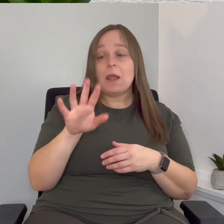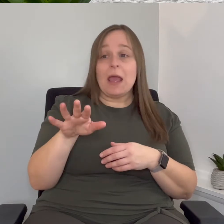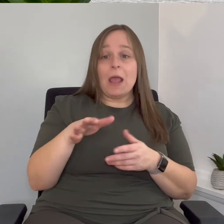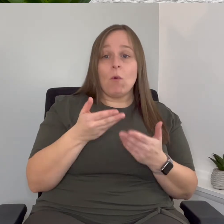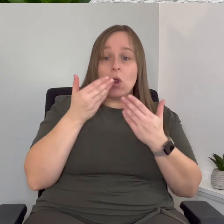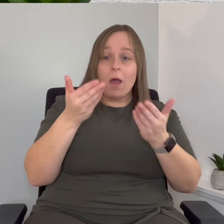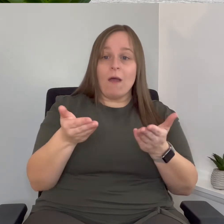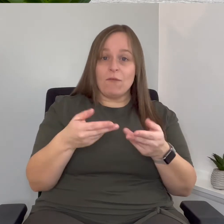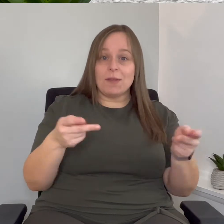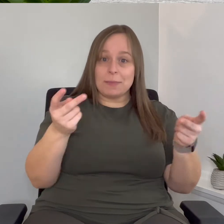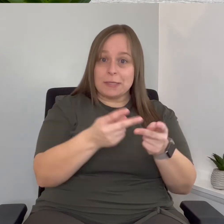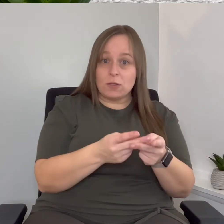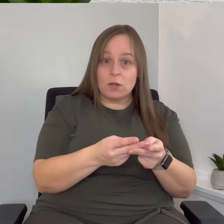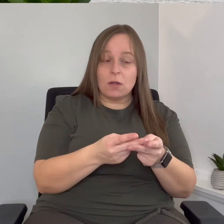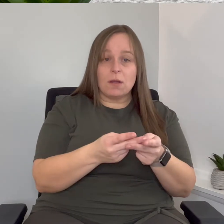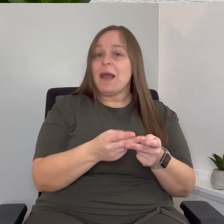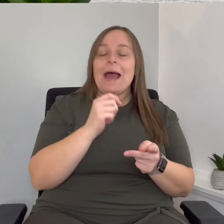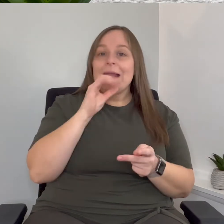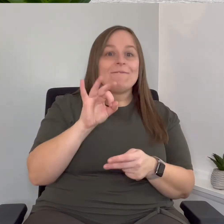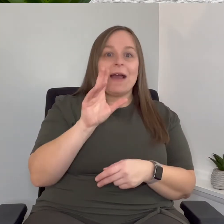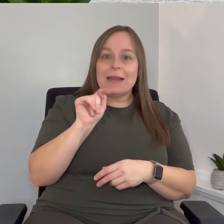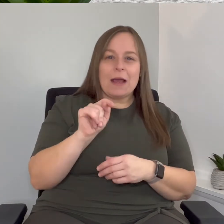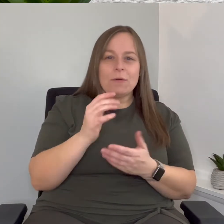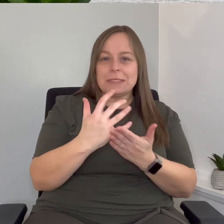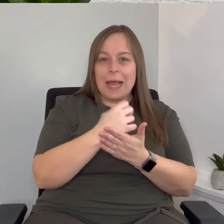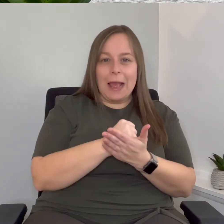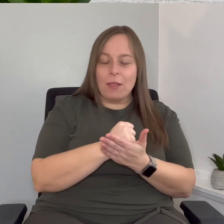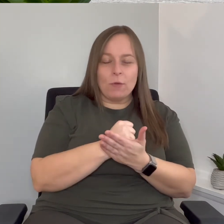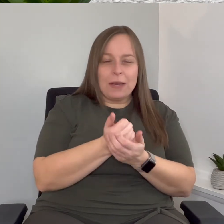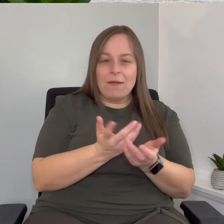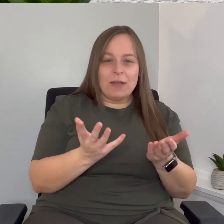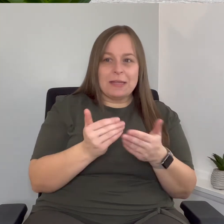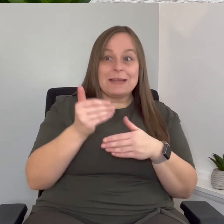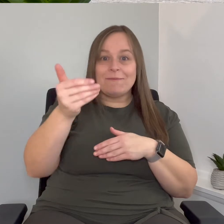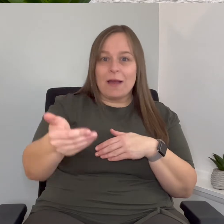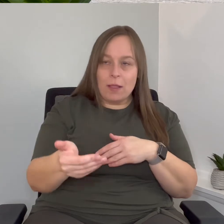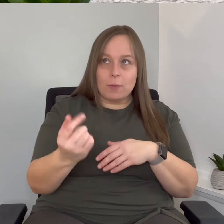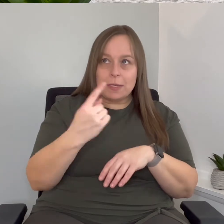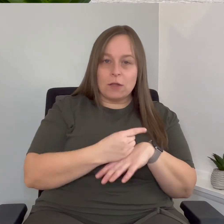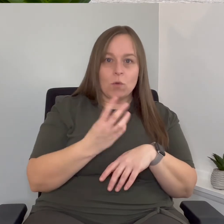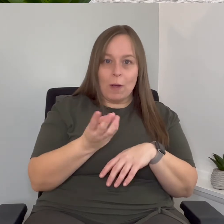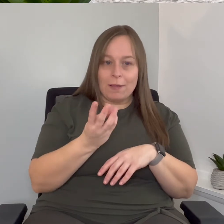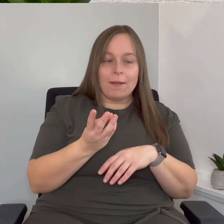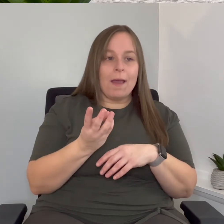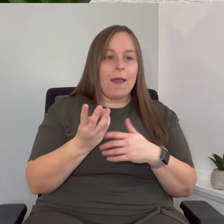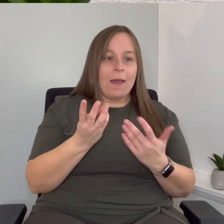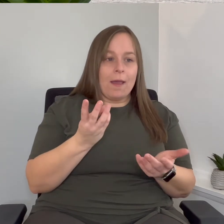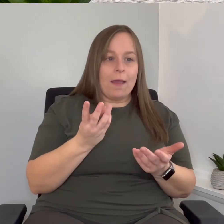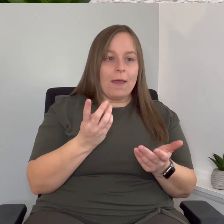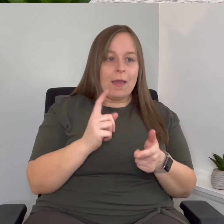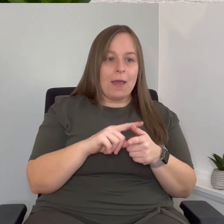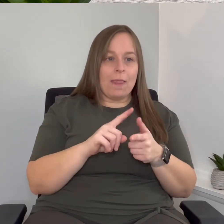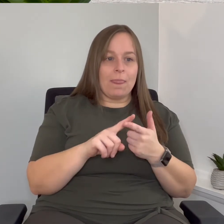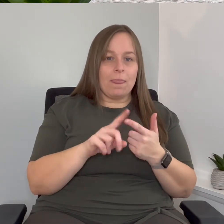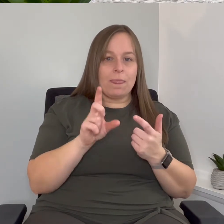we'd like to offer you the position I didn't find out that what the salary was and everything until the following day um and I accepted